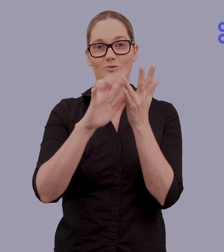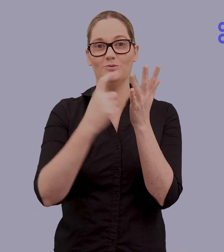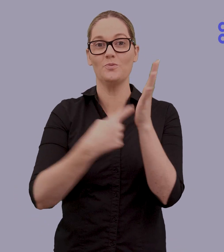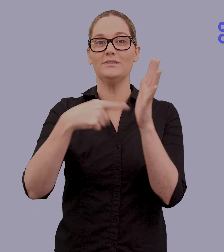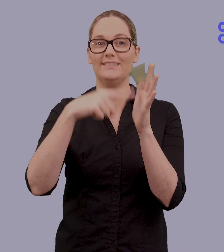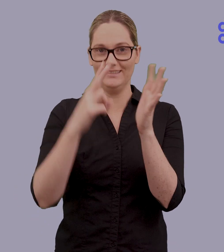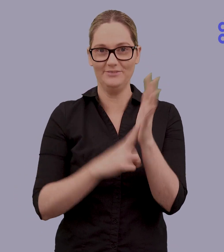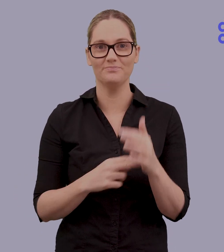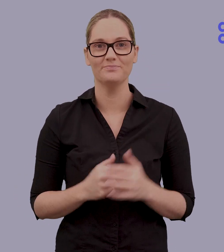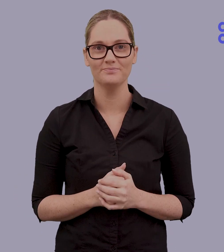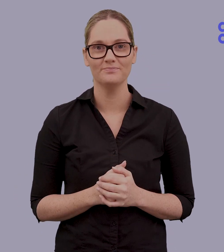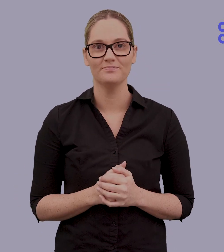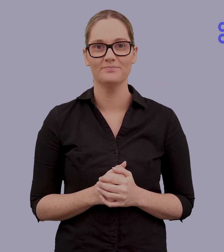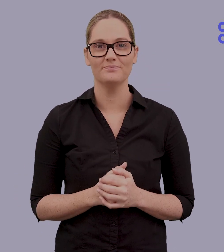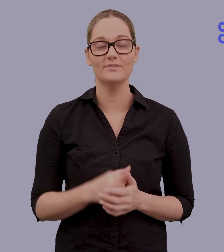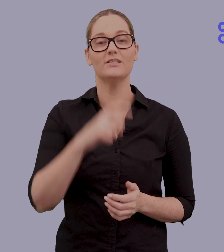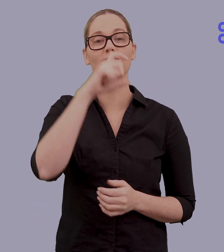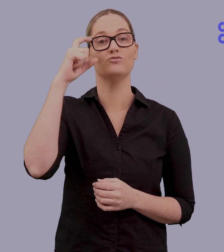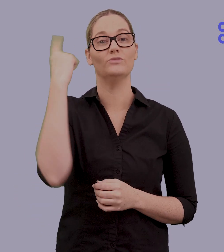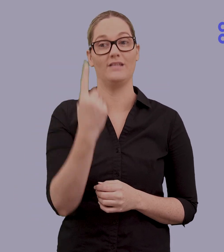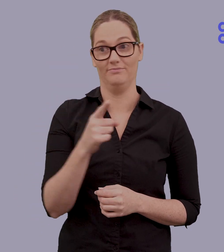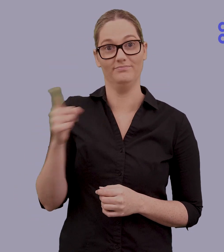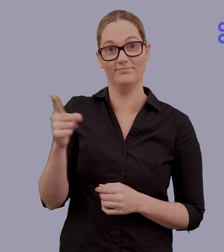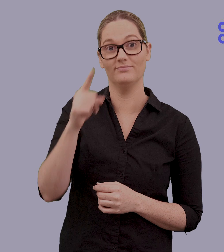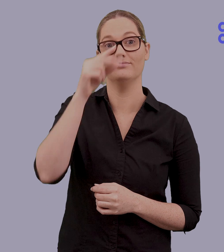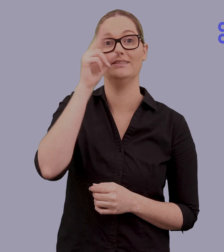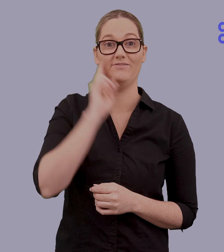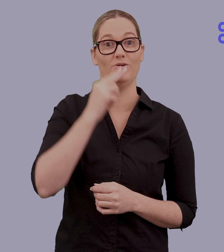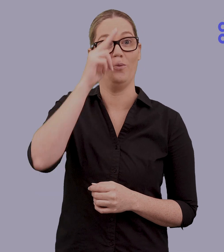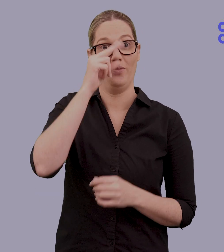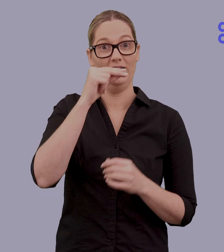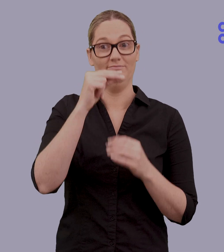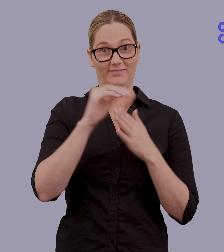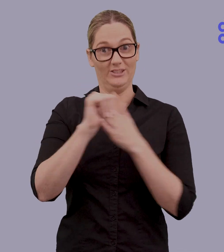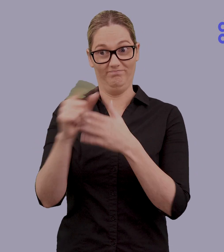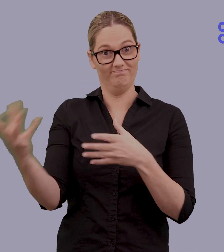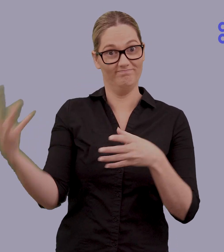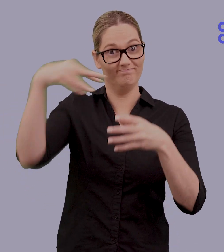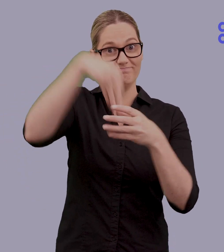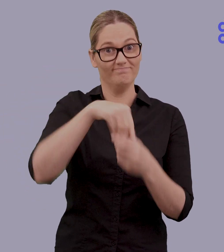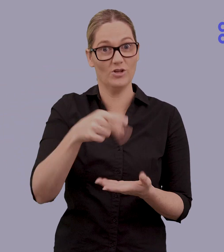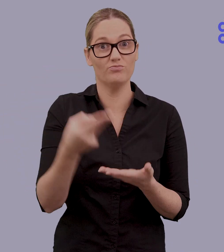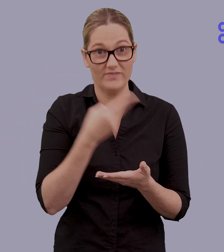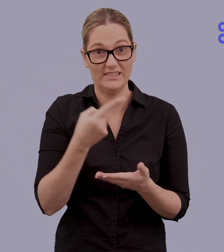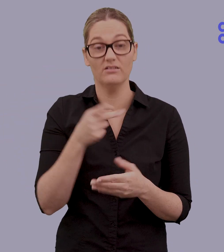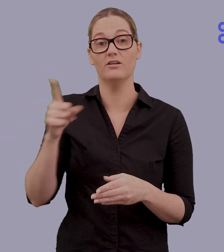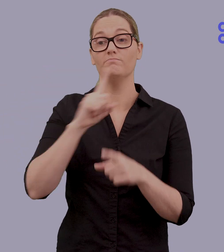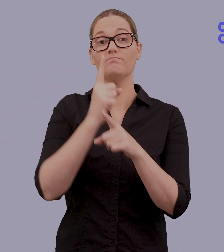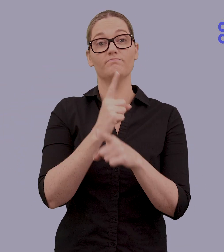Drisana, a Deaf youth participant invited to the event, says, We are Deaf, we are